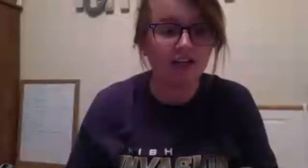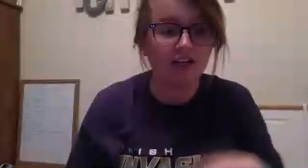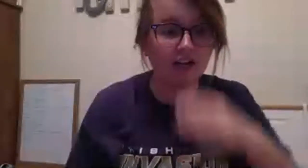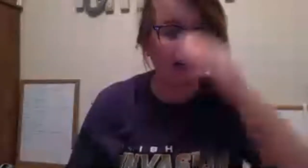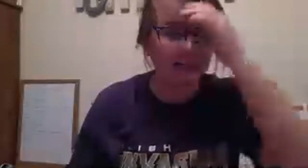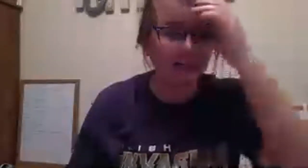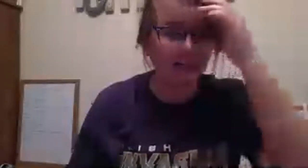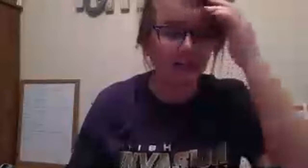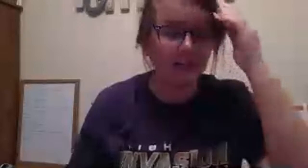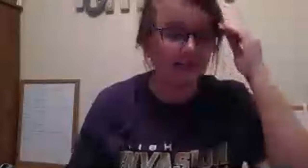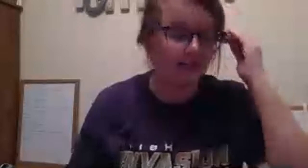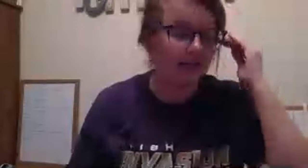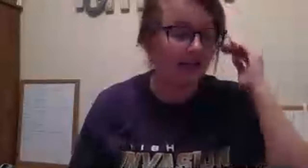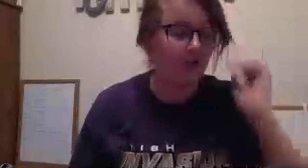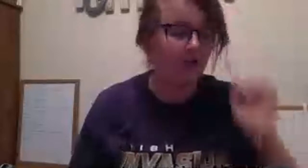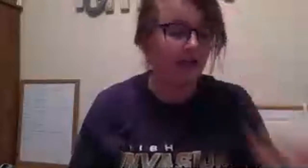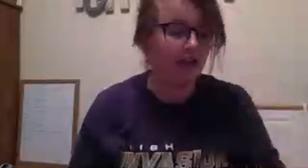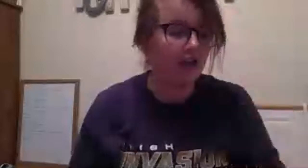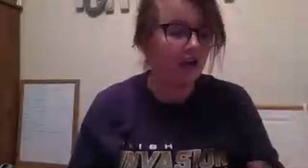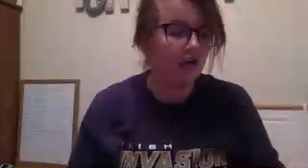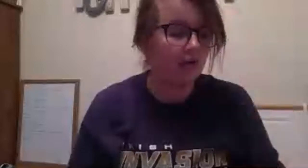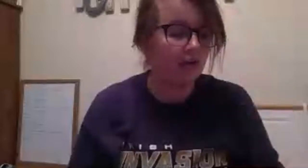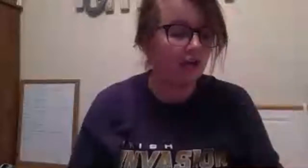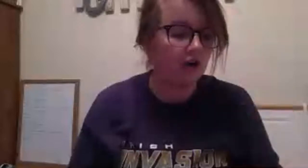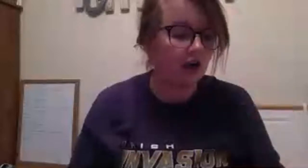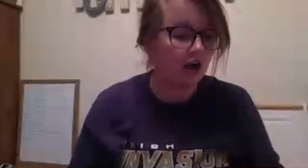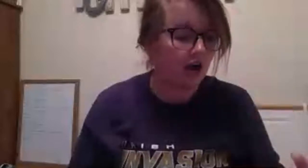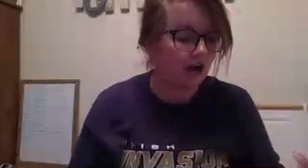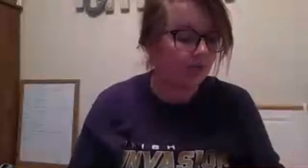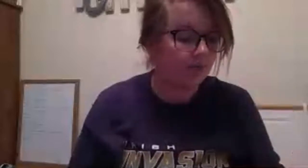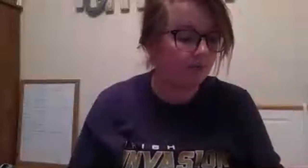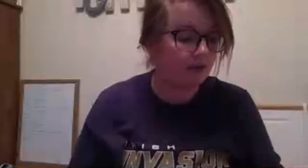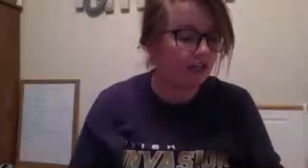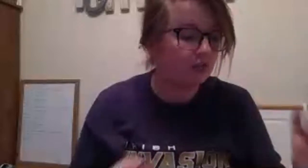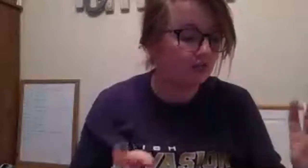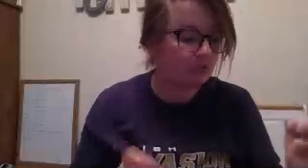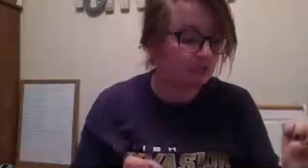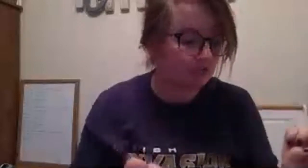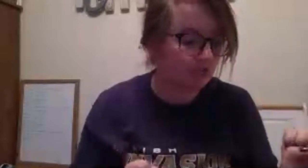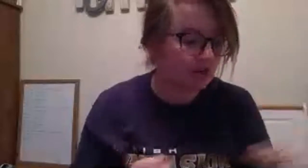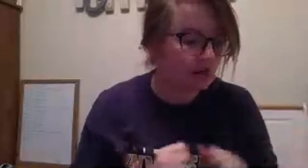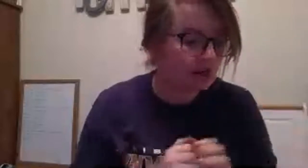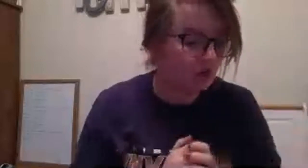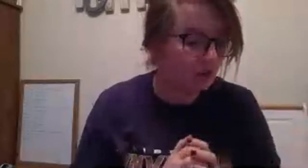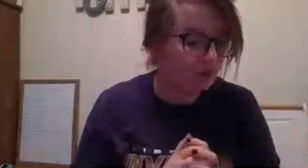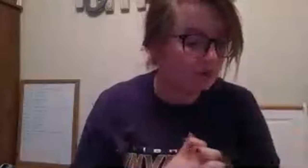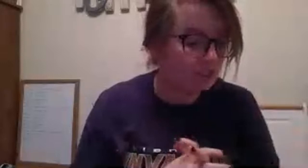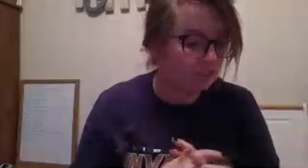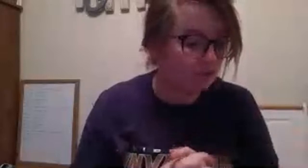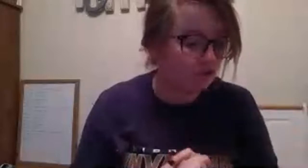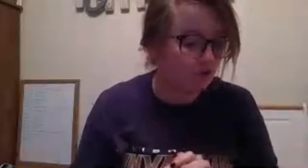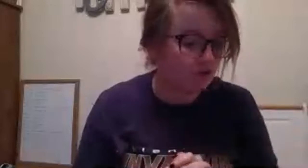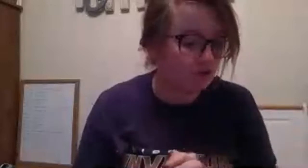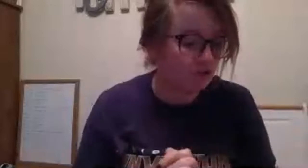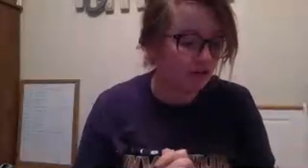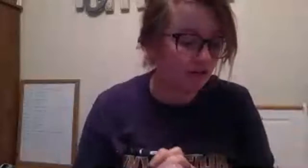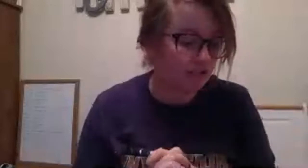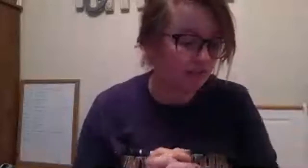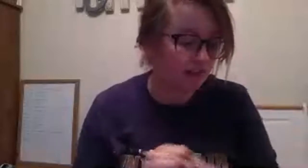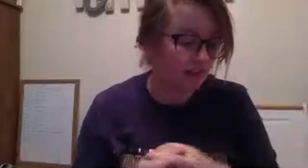about king henry ii and he's saying how like you know um his words were what miserable drones and traitors have i